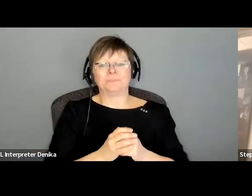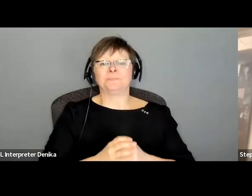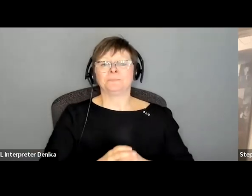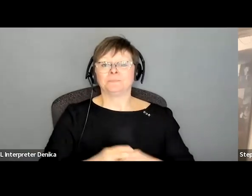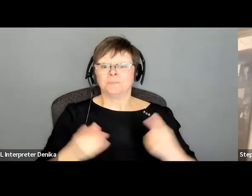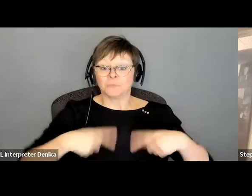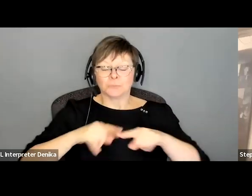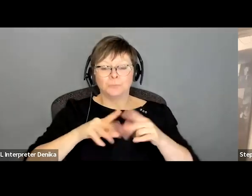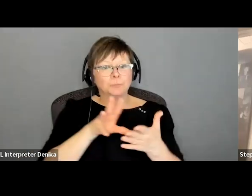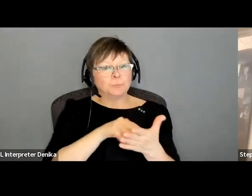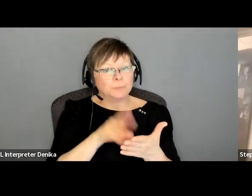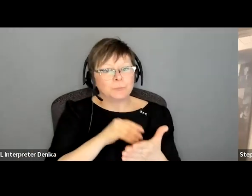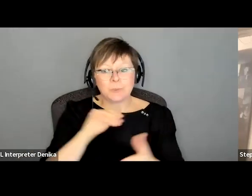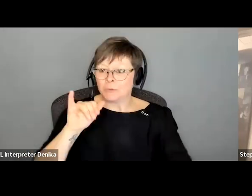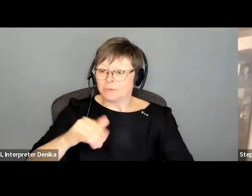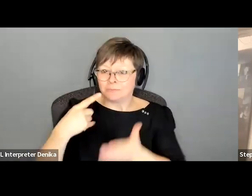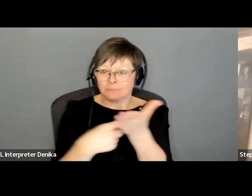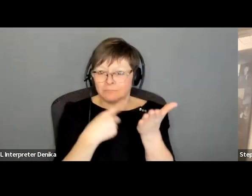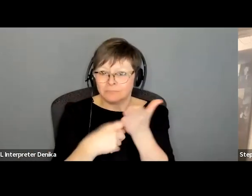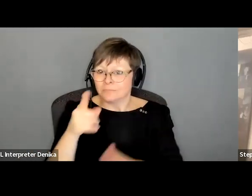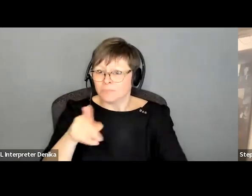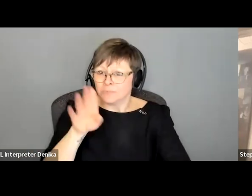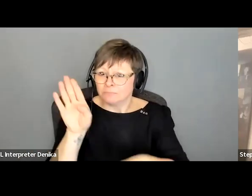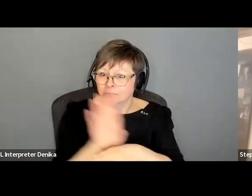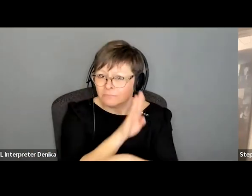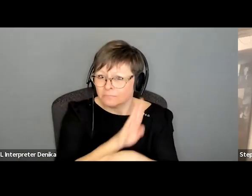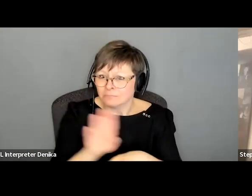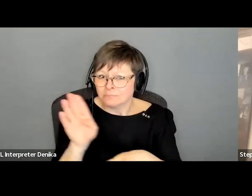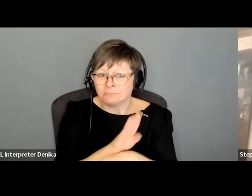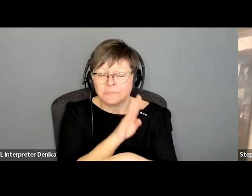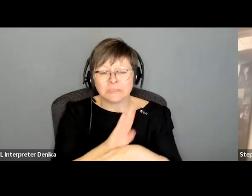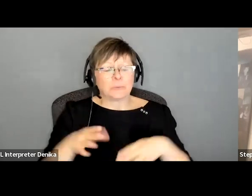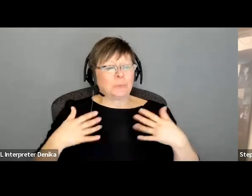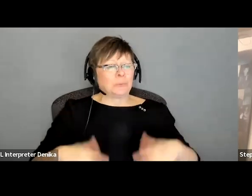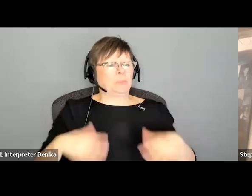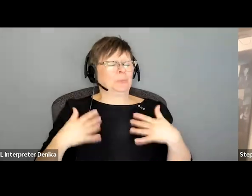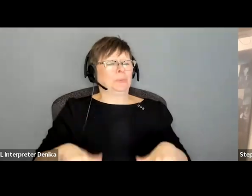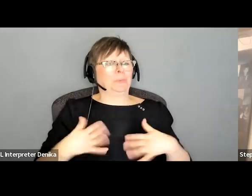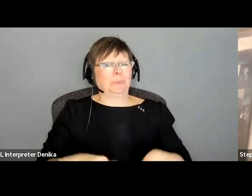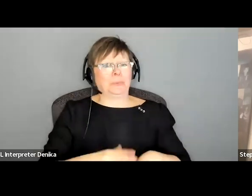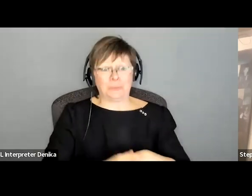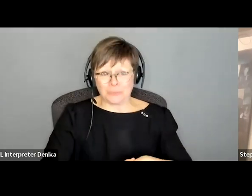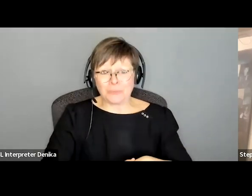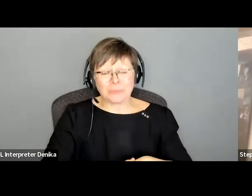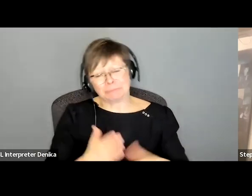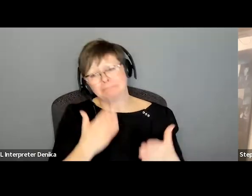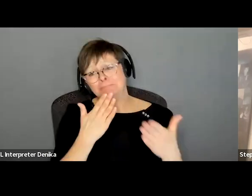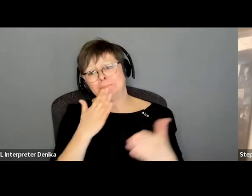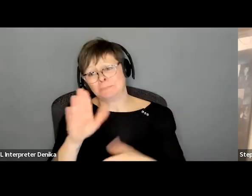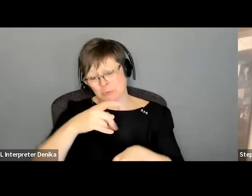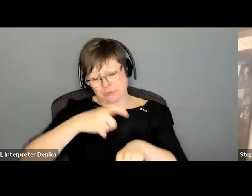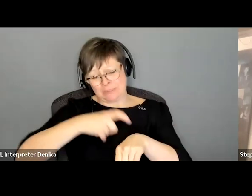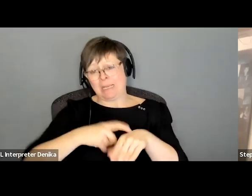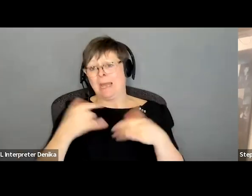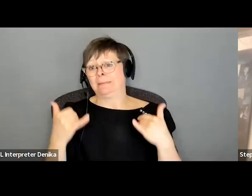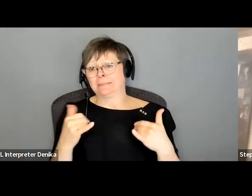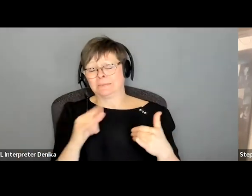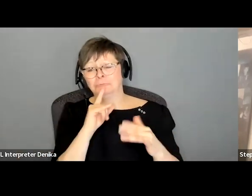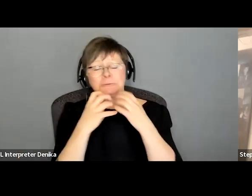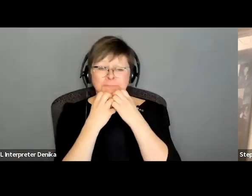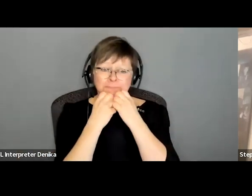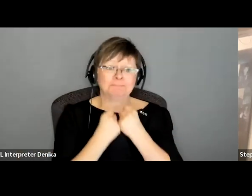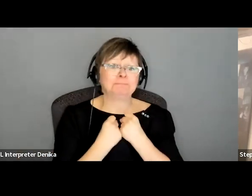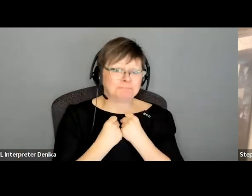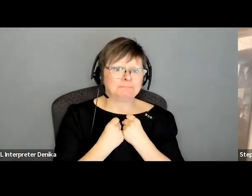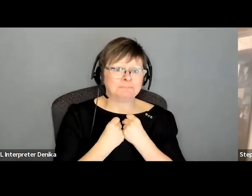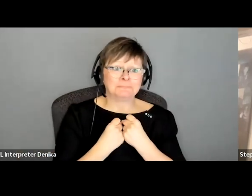conversations you are very busy um so the time you're taking is much appreciated and also it's great to